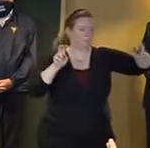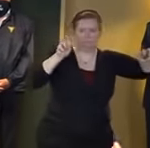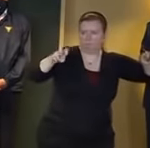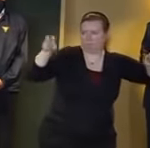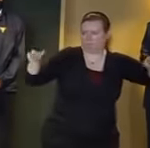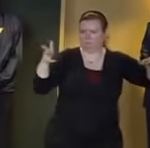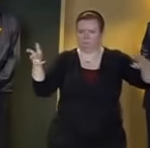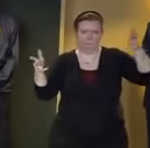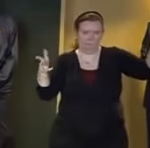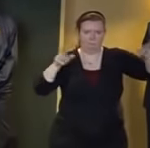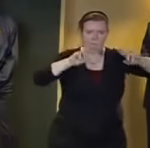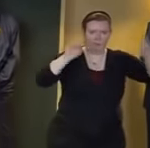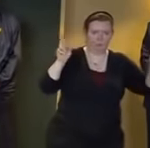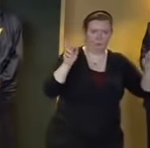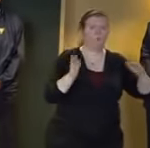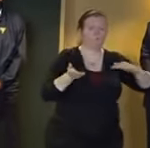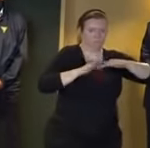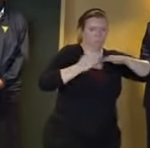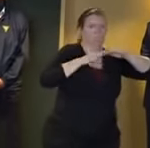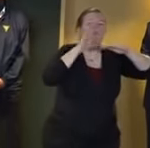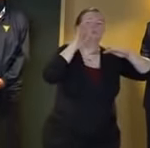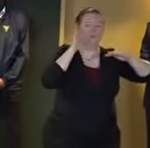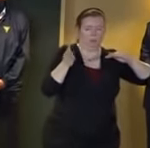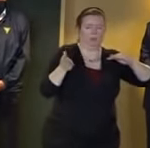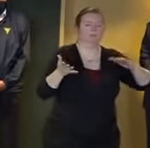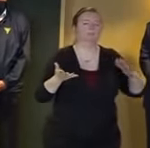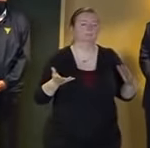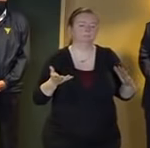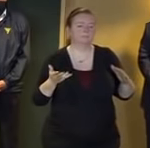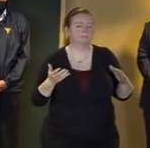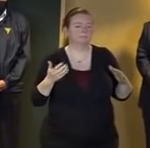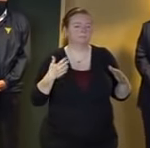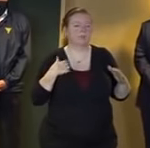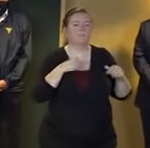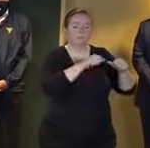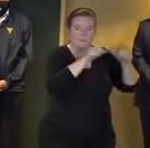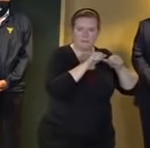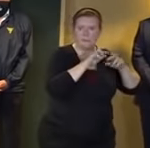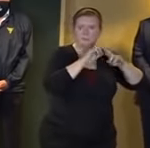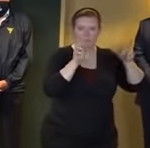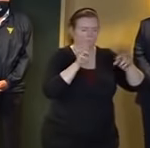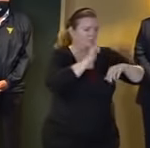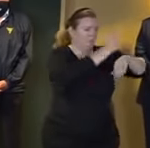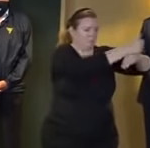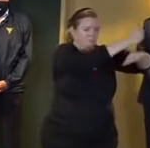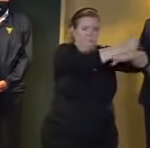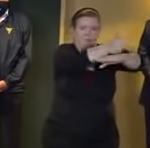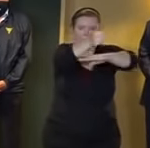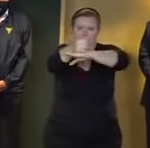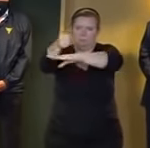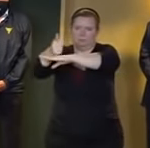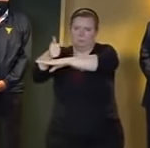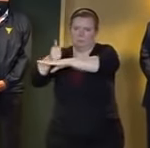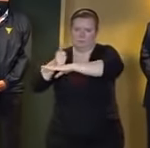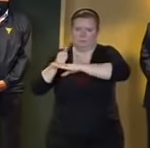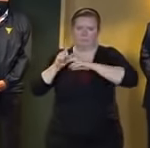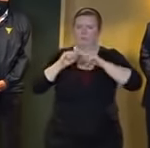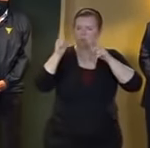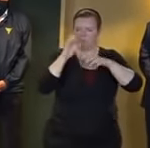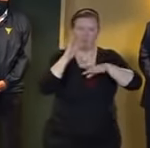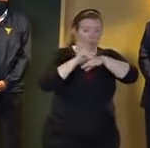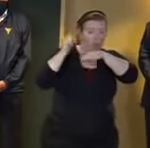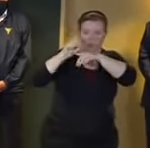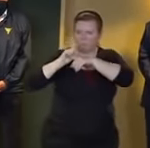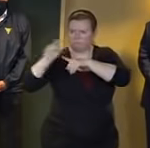grow there are staging areas throughout the state of New Jersey we're actually literally having thousands